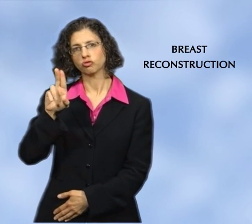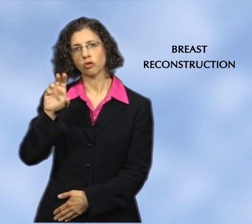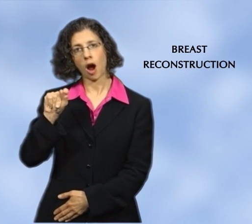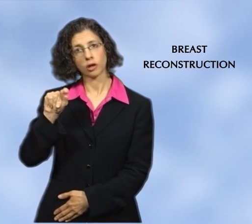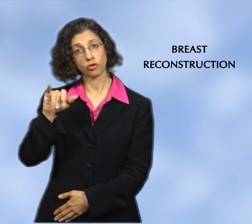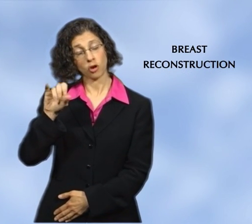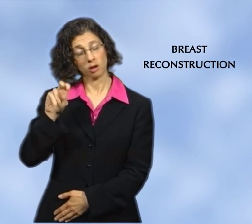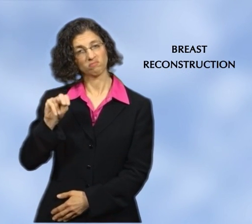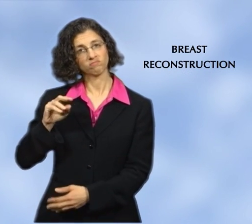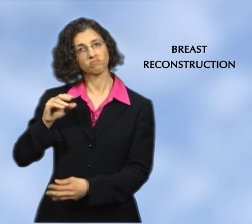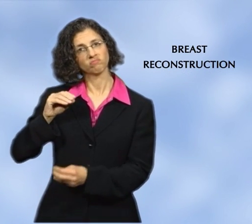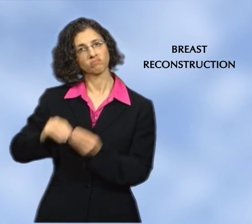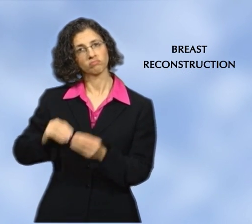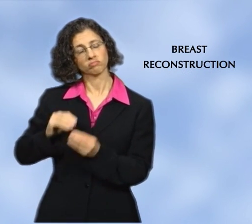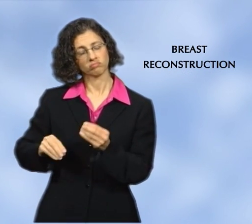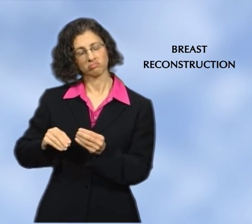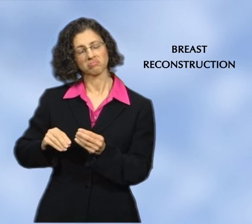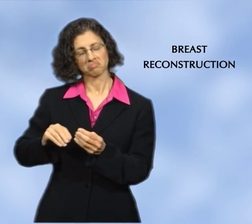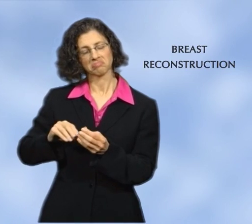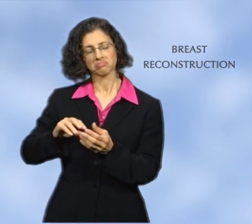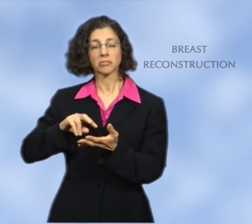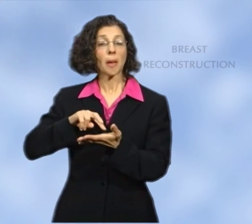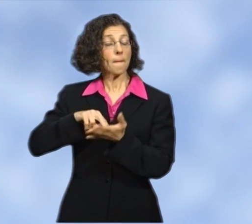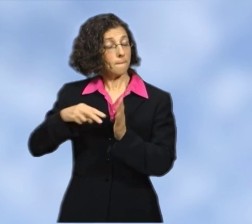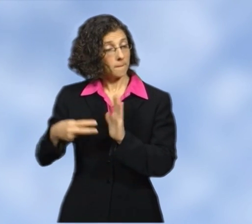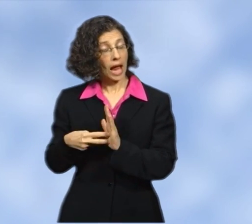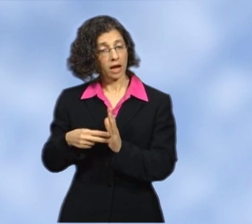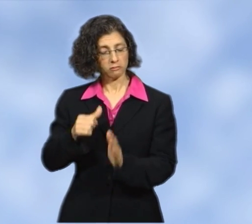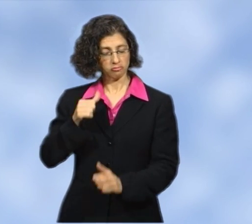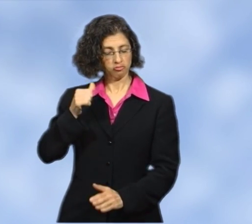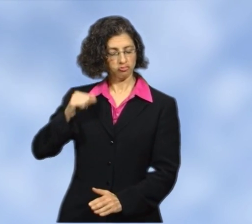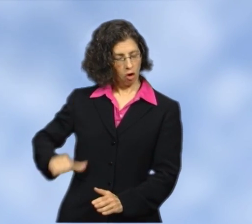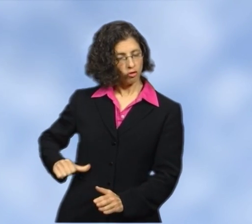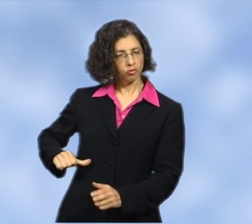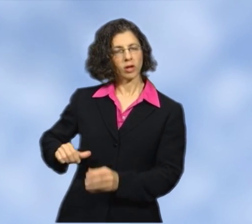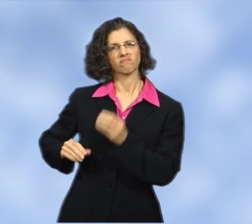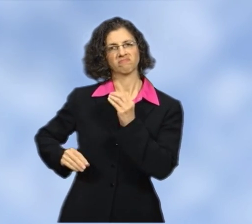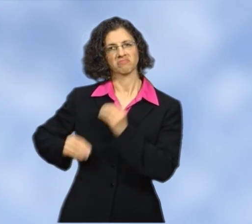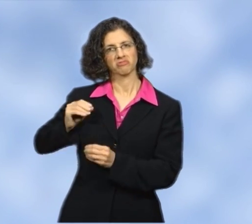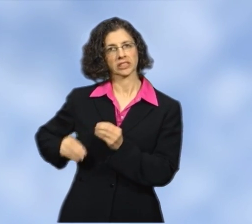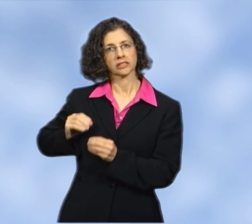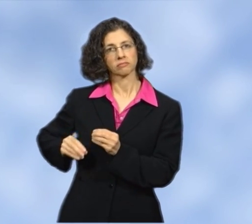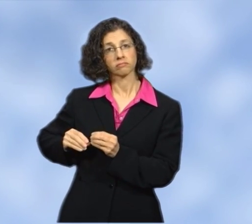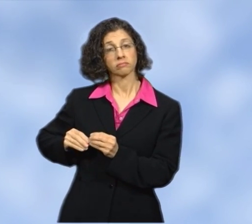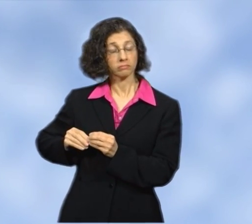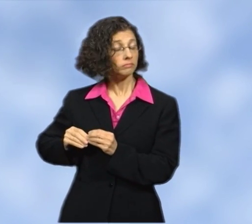which is done in the operating room.